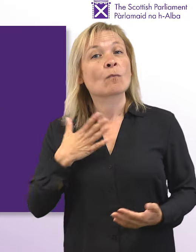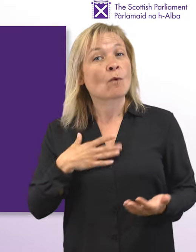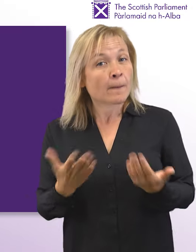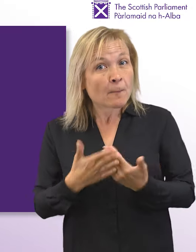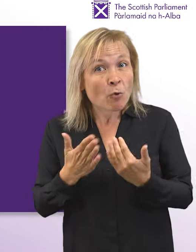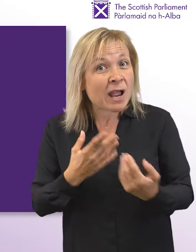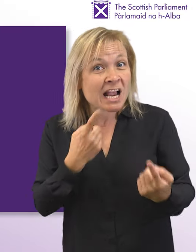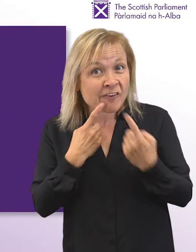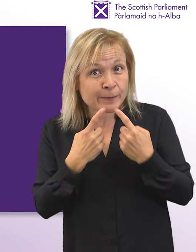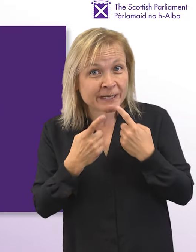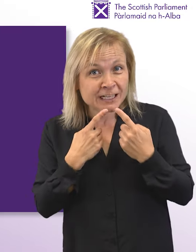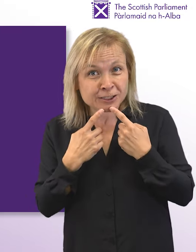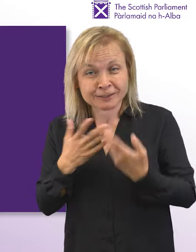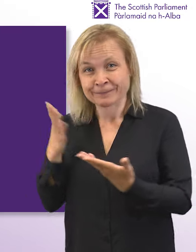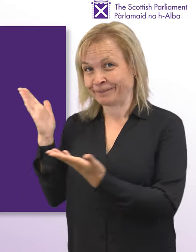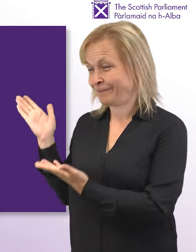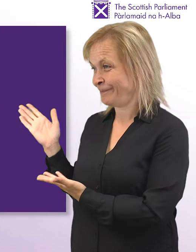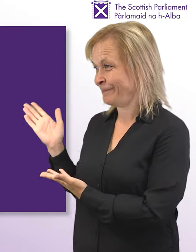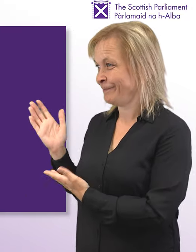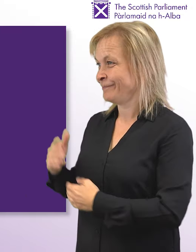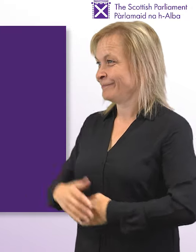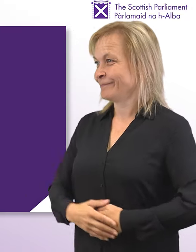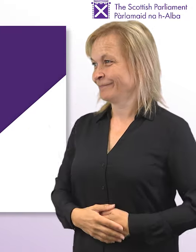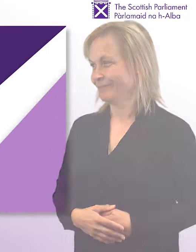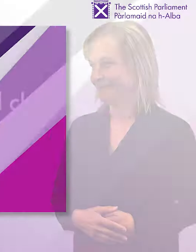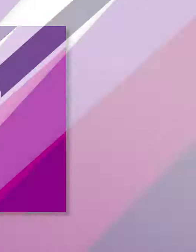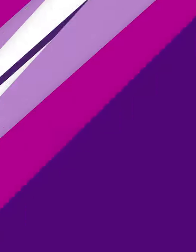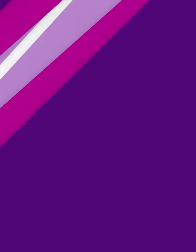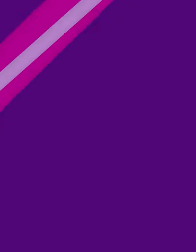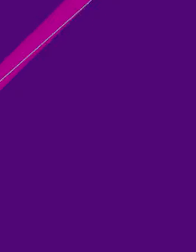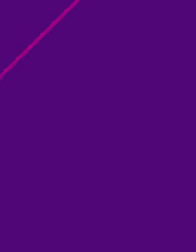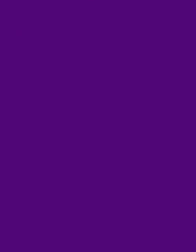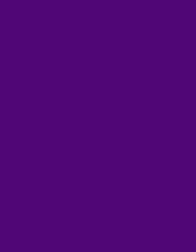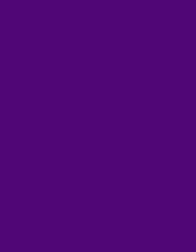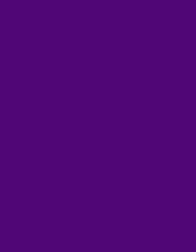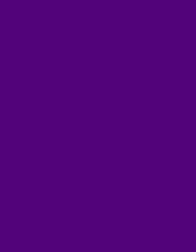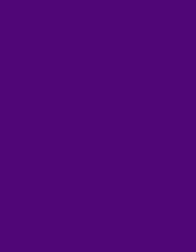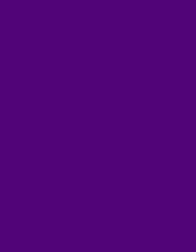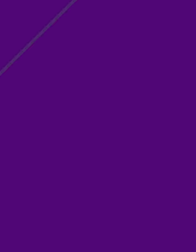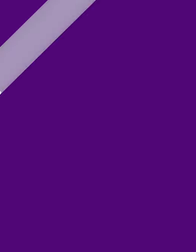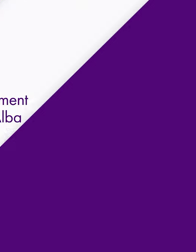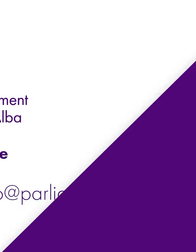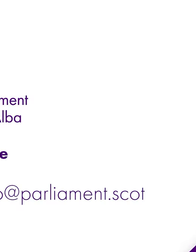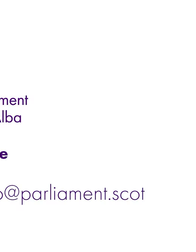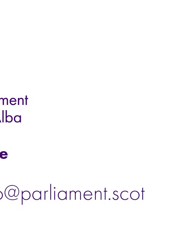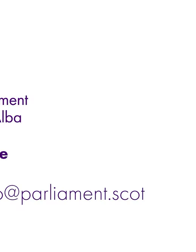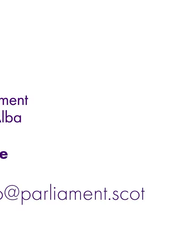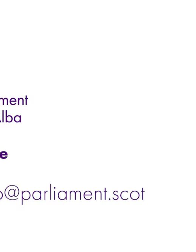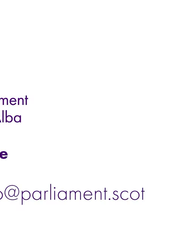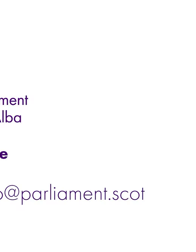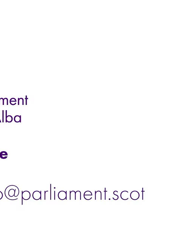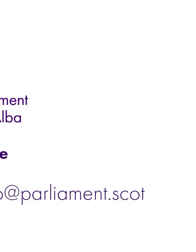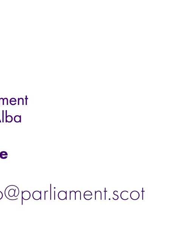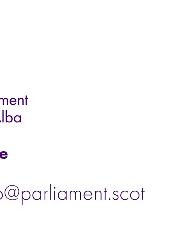Find out more at www.parliament.scot or email info at parliament.scot.